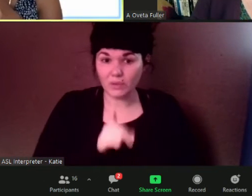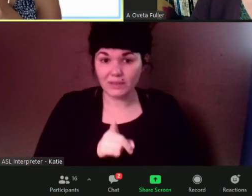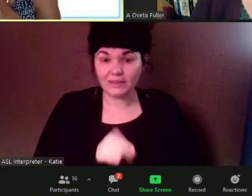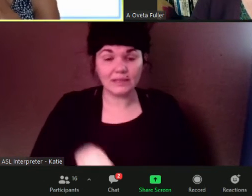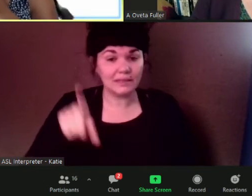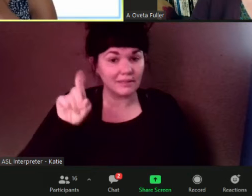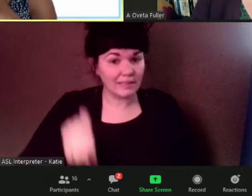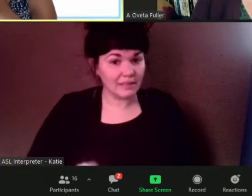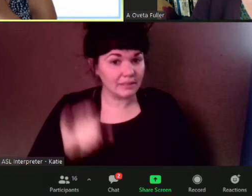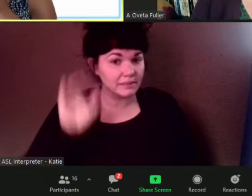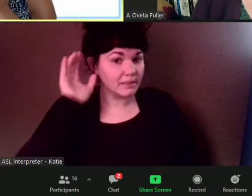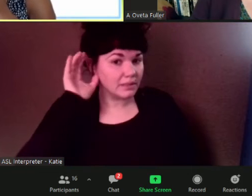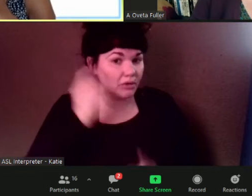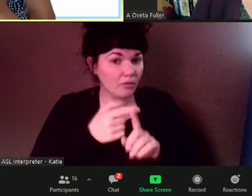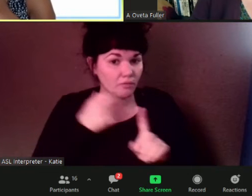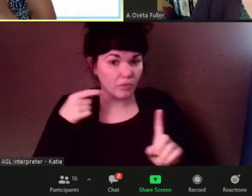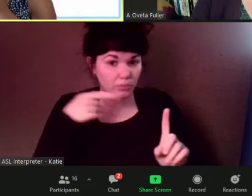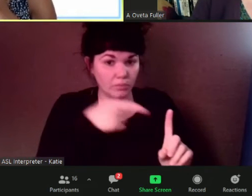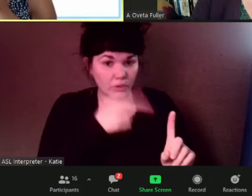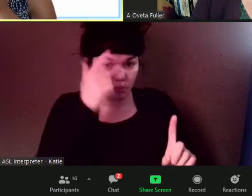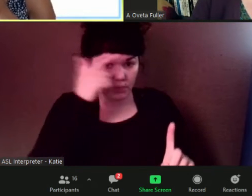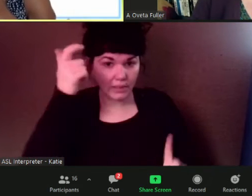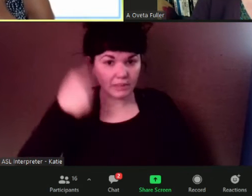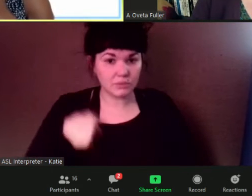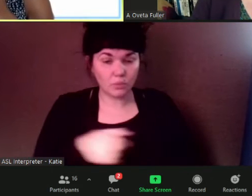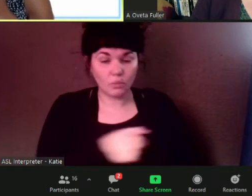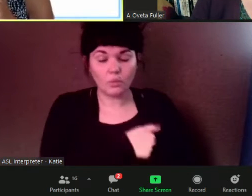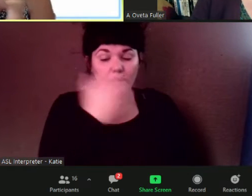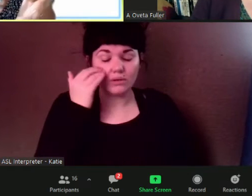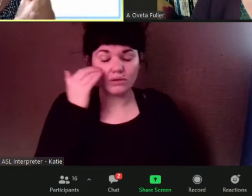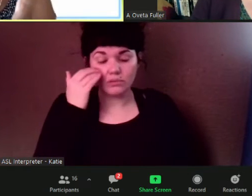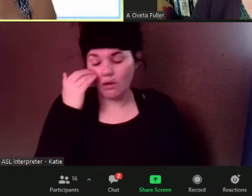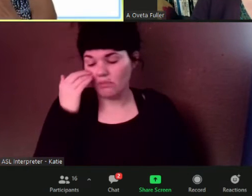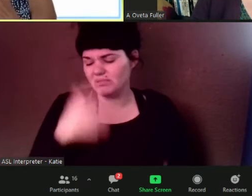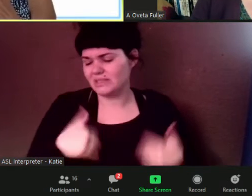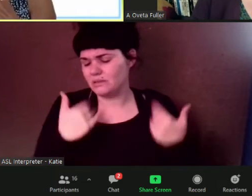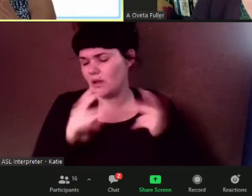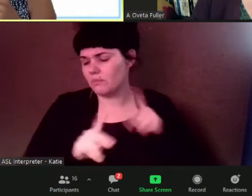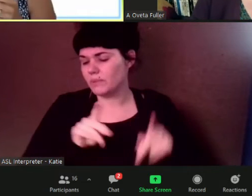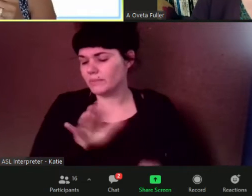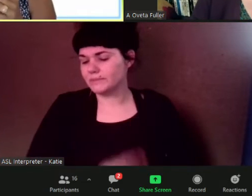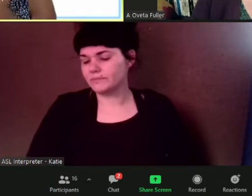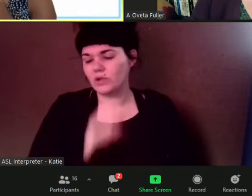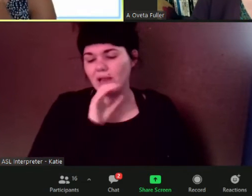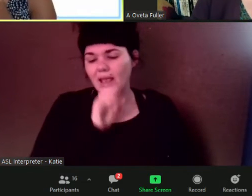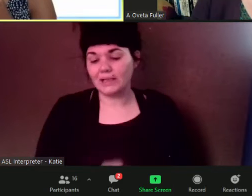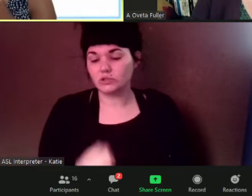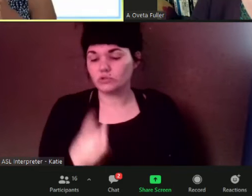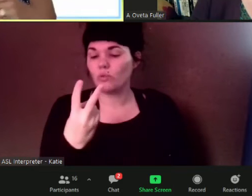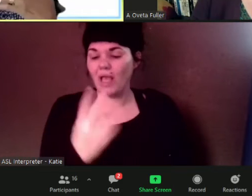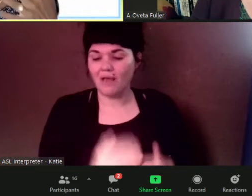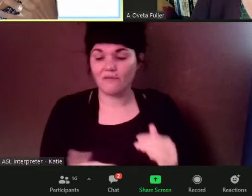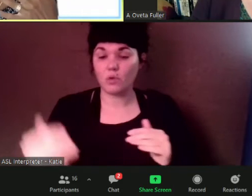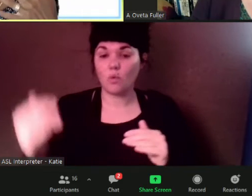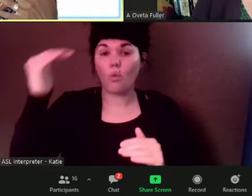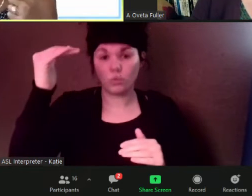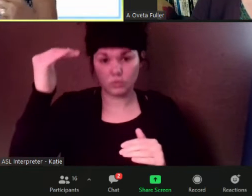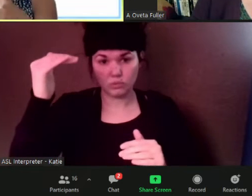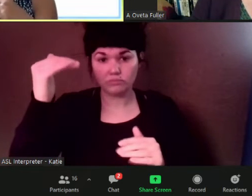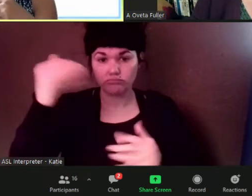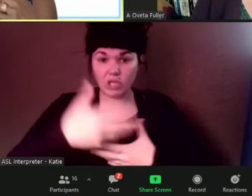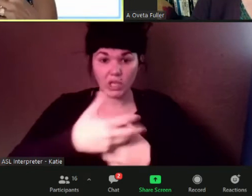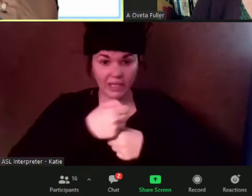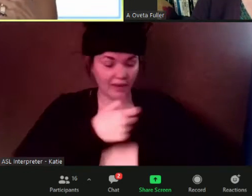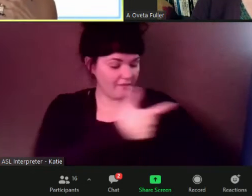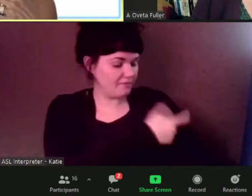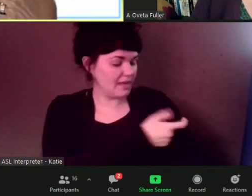because we know that while there are young people from age 12 and older getting vaccinated vaccinated uh we've got questions so